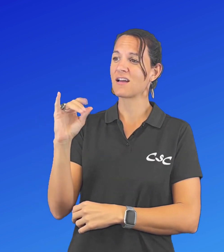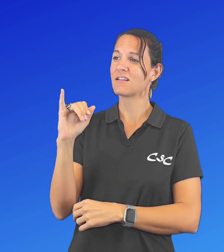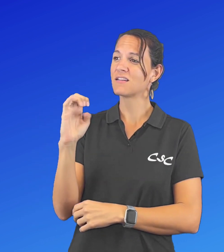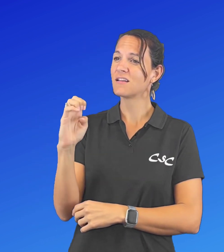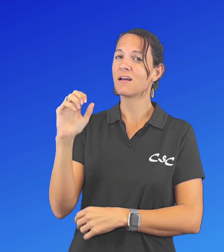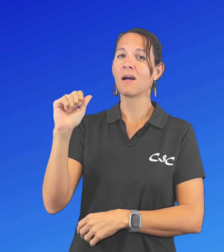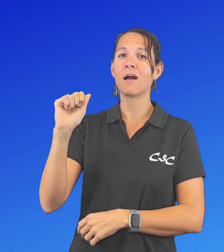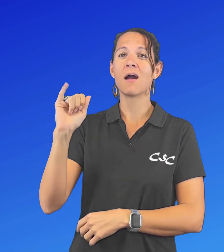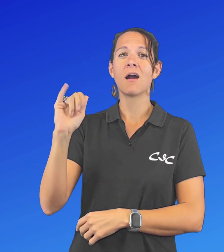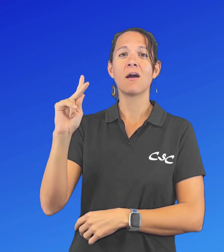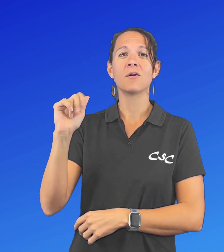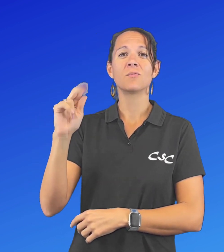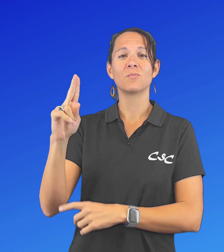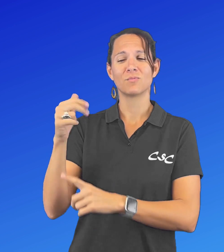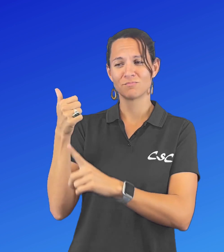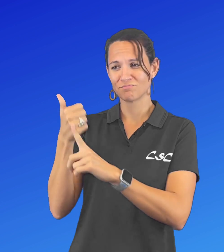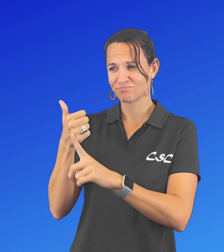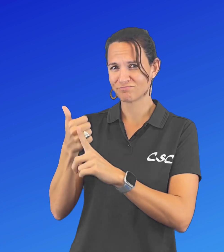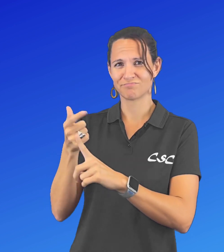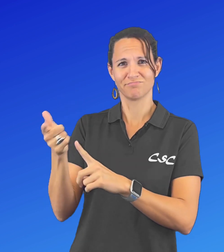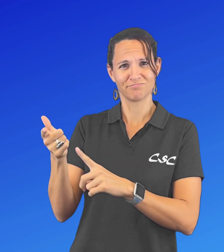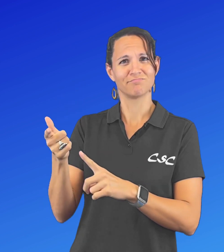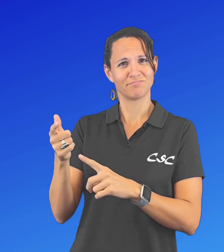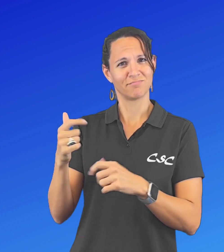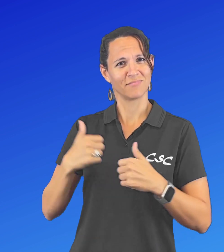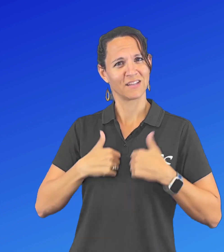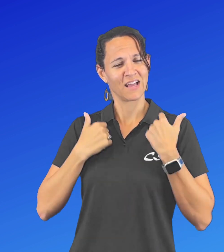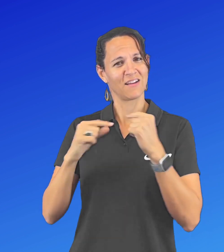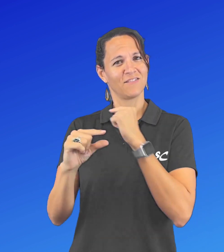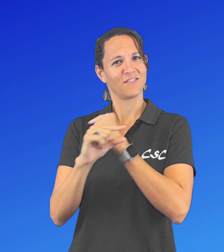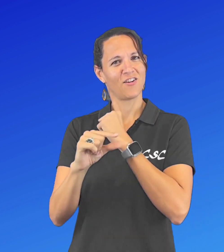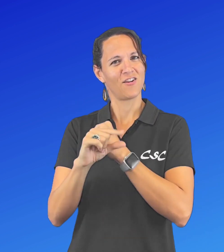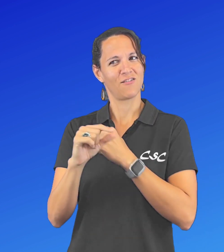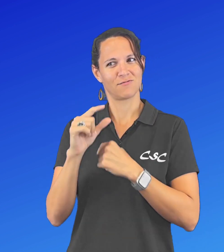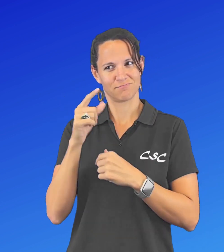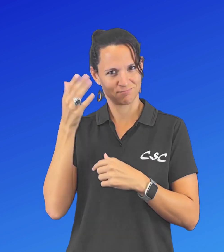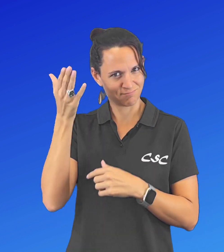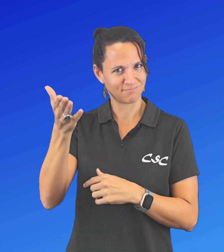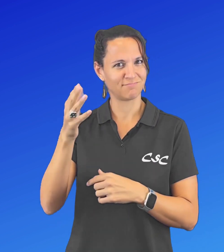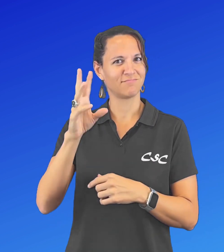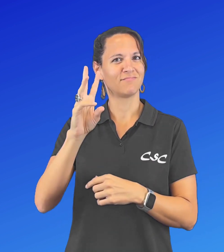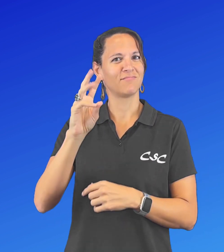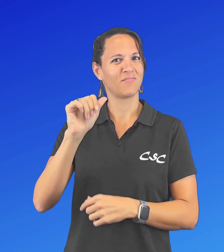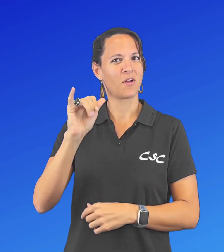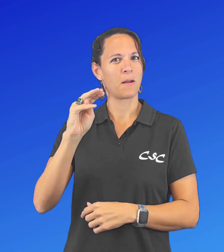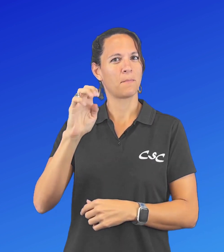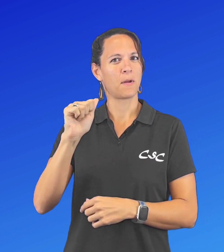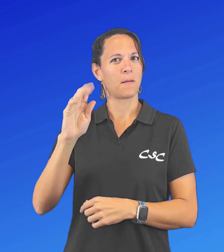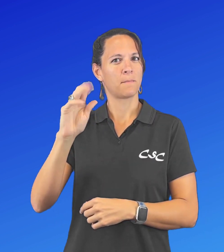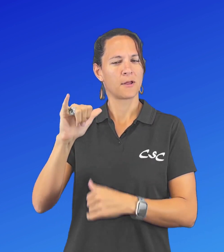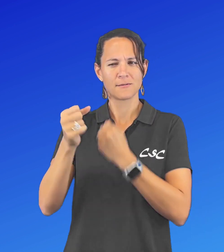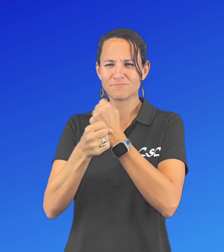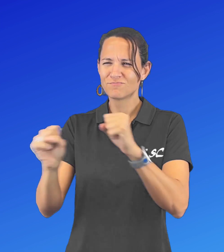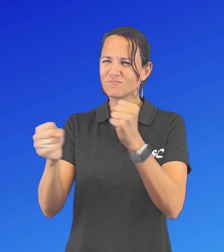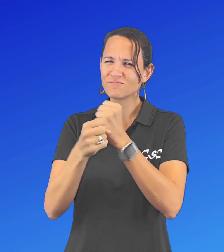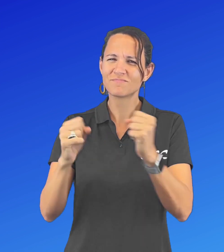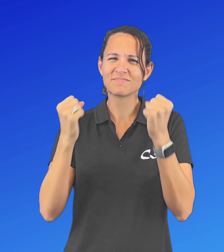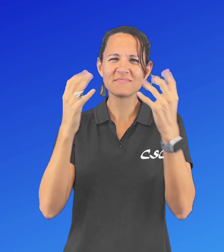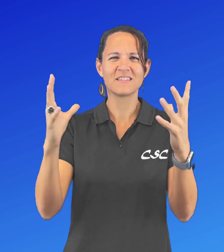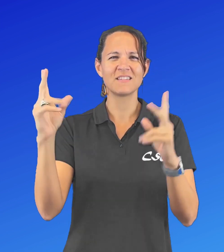working at Waimea Bay, saving people. Funny how now Luke, the lifeguard and winning the